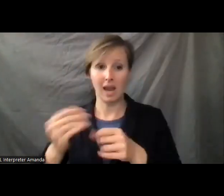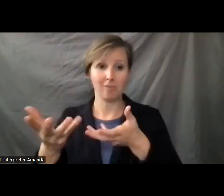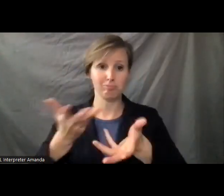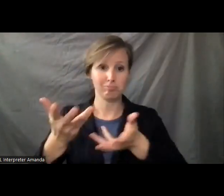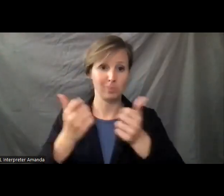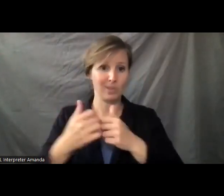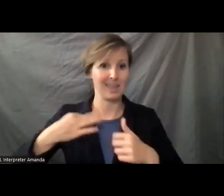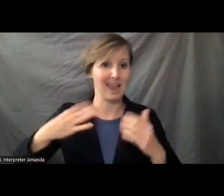Have a lovely evening.